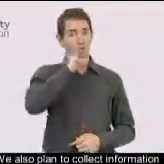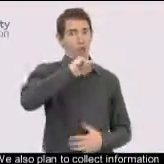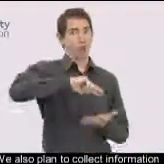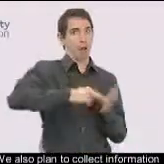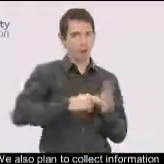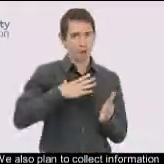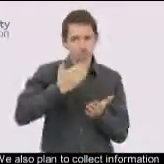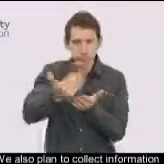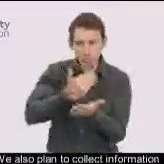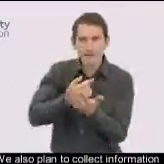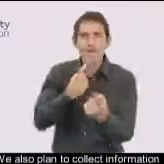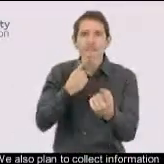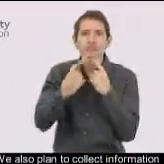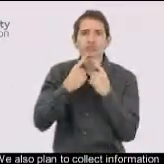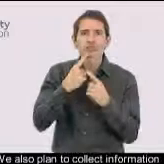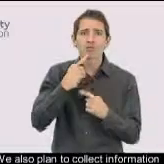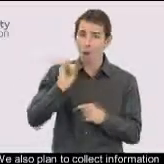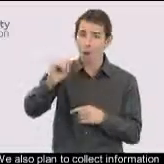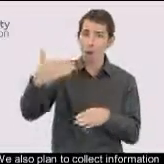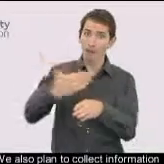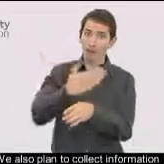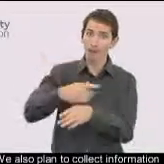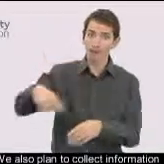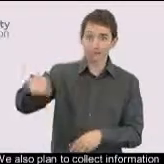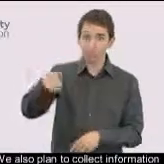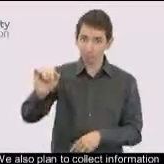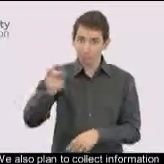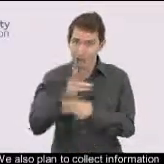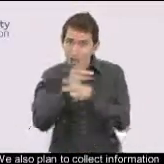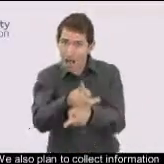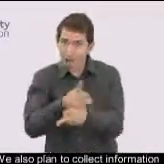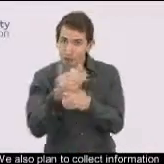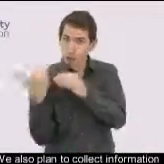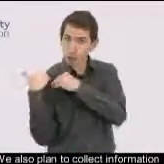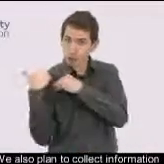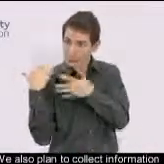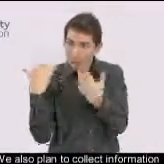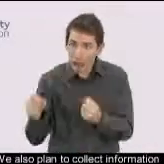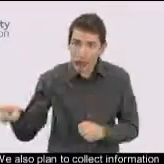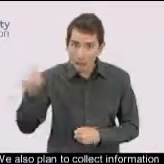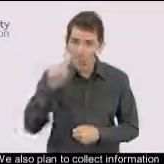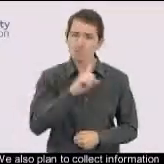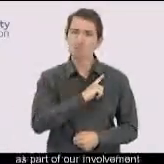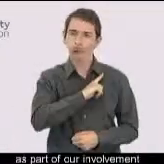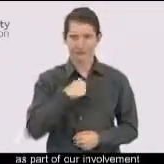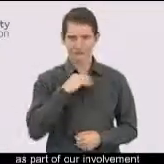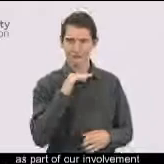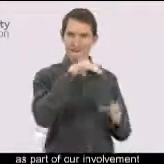We also plan to collect information about employees' caring responsibilities as part of our involvement in the